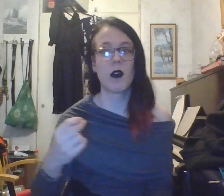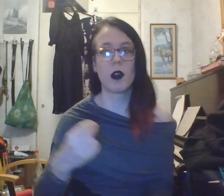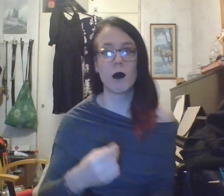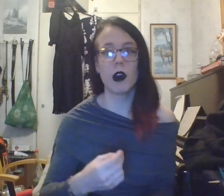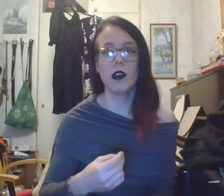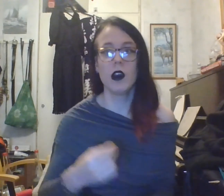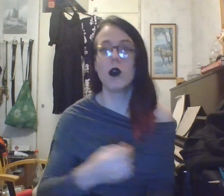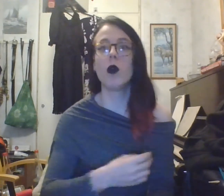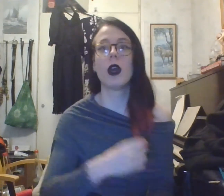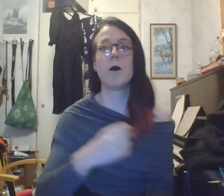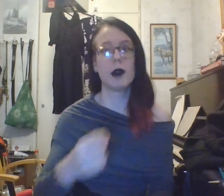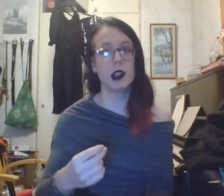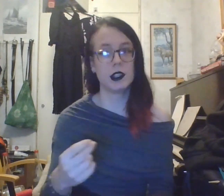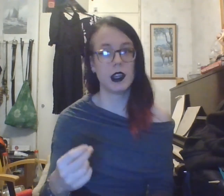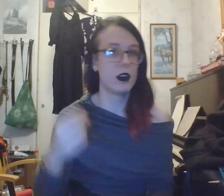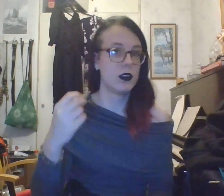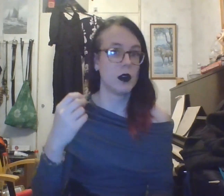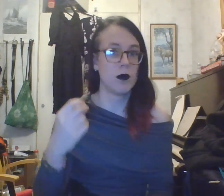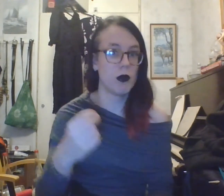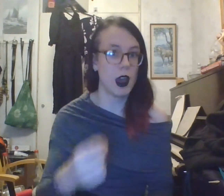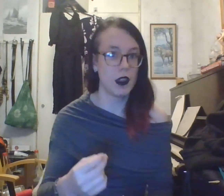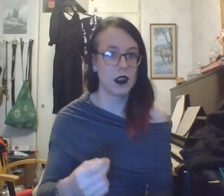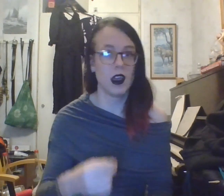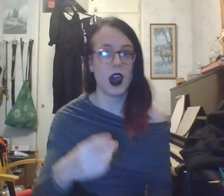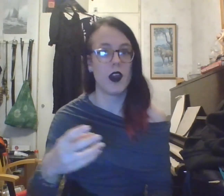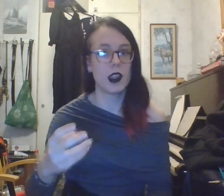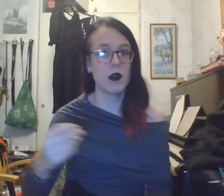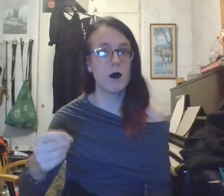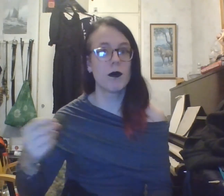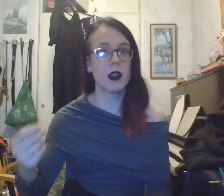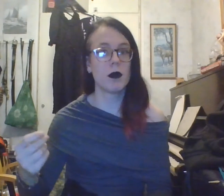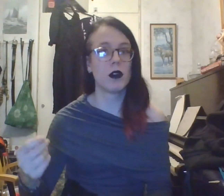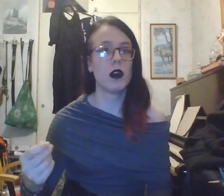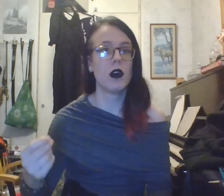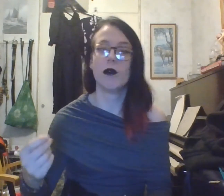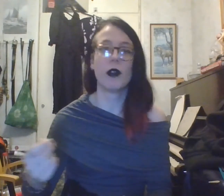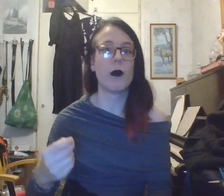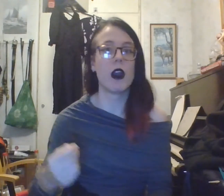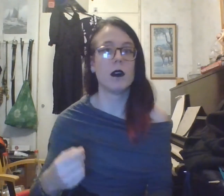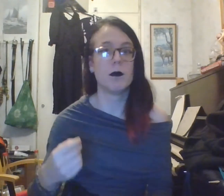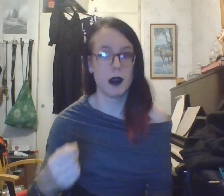right or the ability to oppress another group of people for their own benefit.